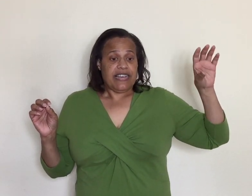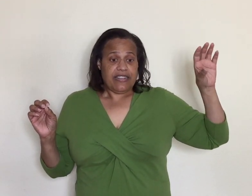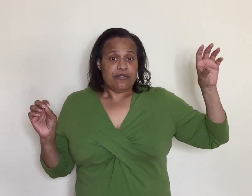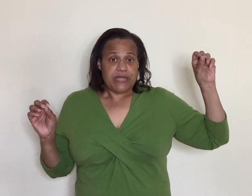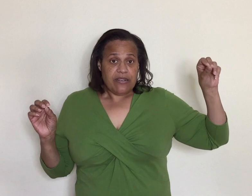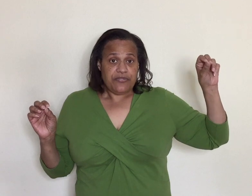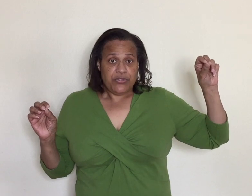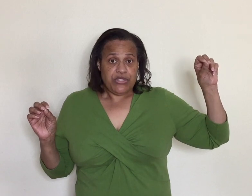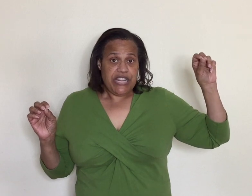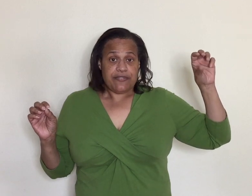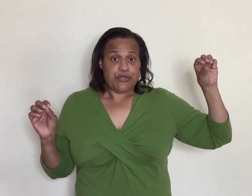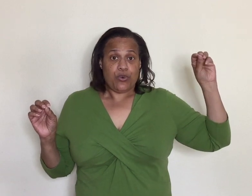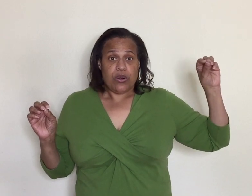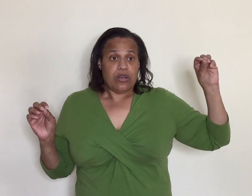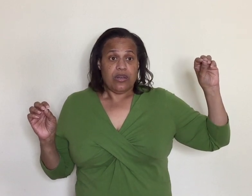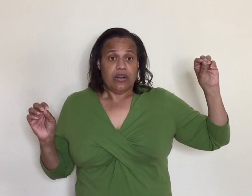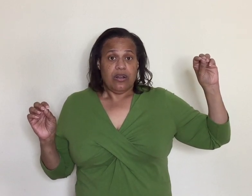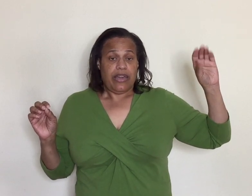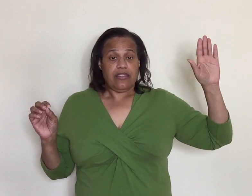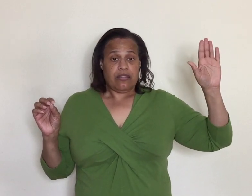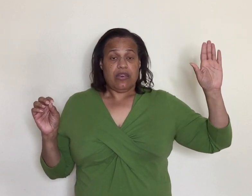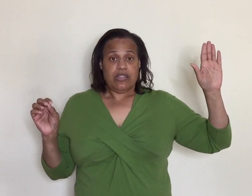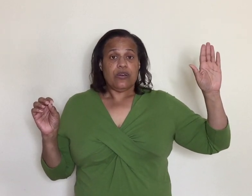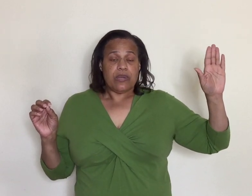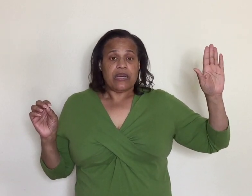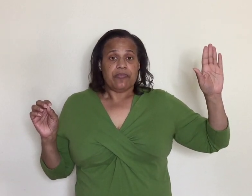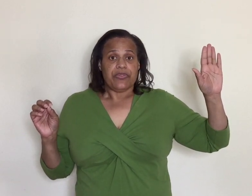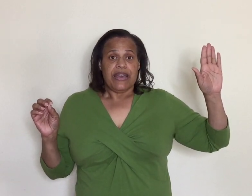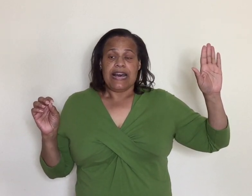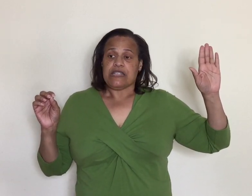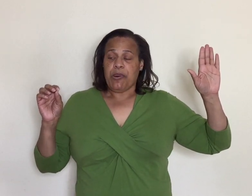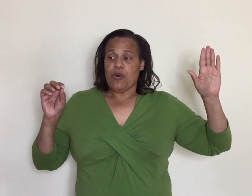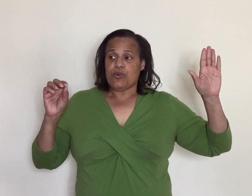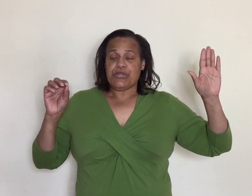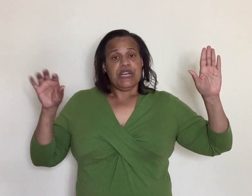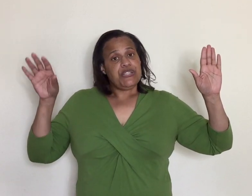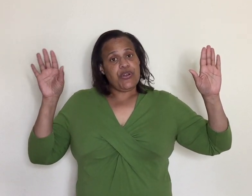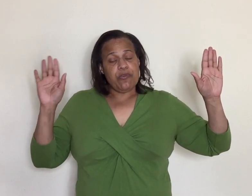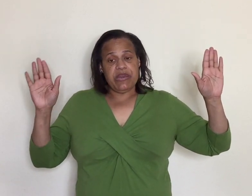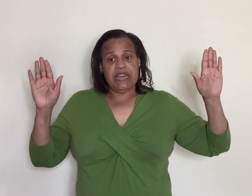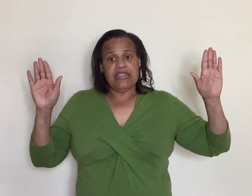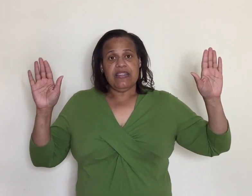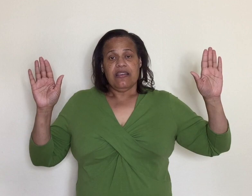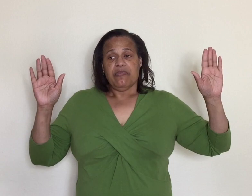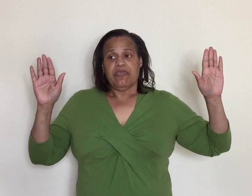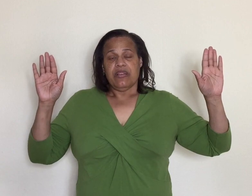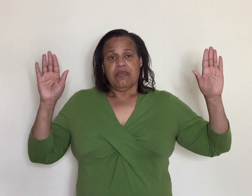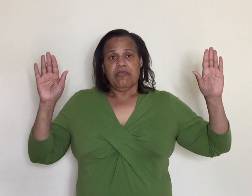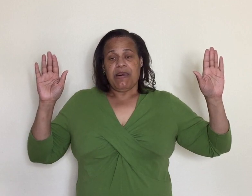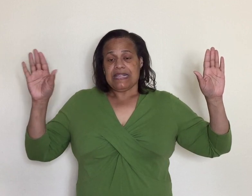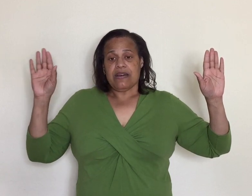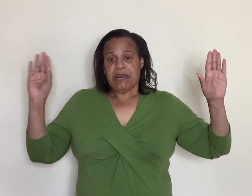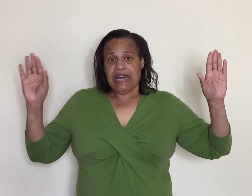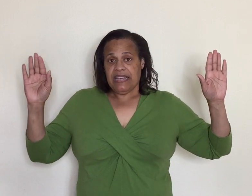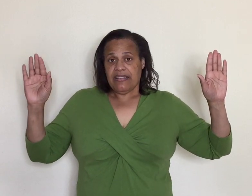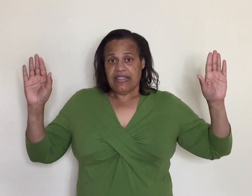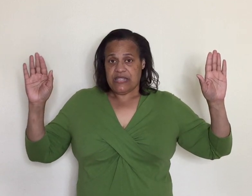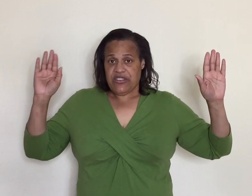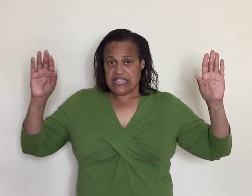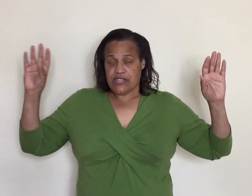like they're on death death's door in the unit as opposed to her being by somebody that's fixing